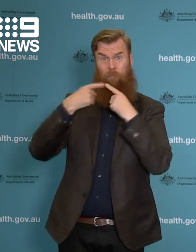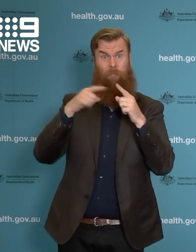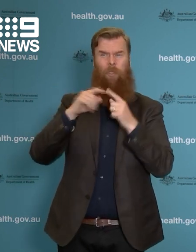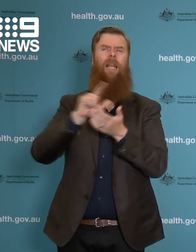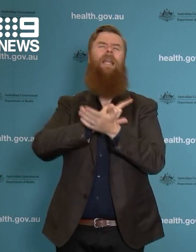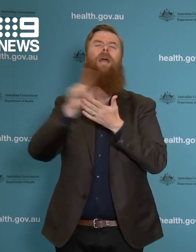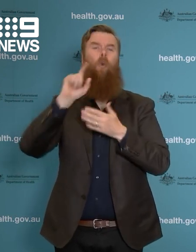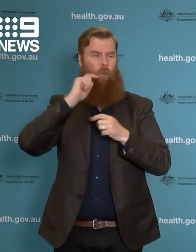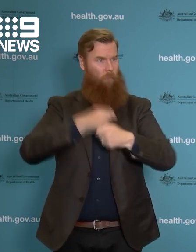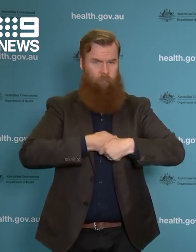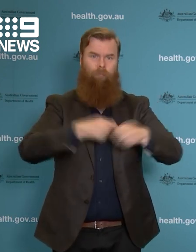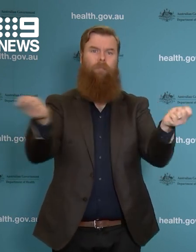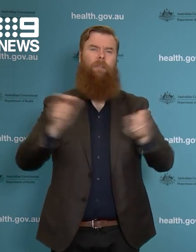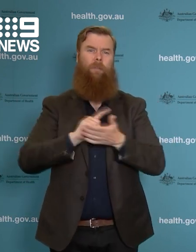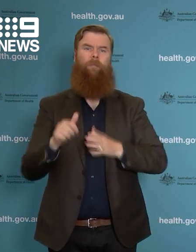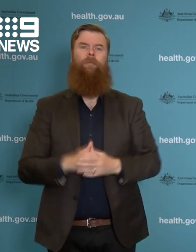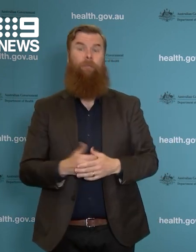to talk about the vaccine program.